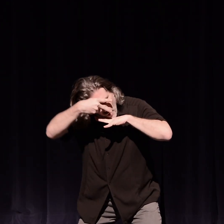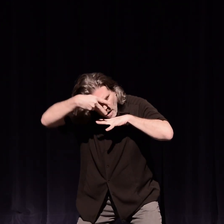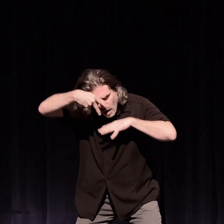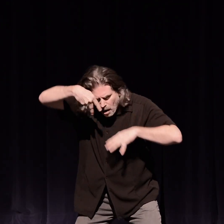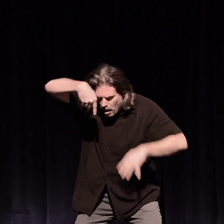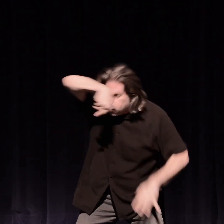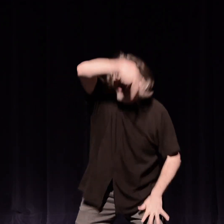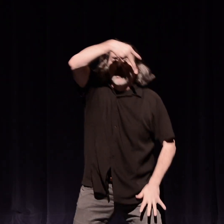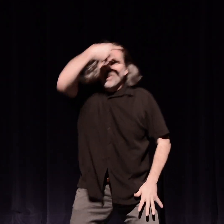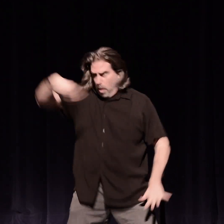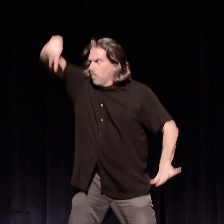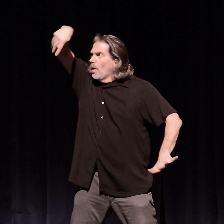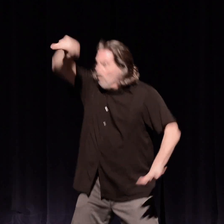soul rising.